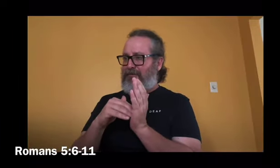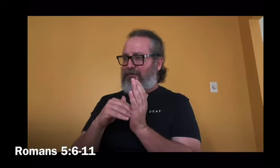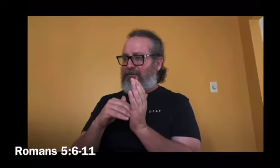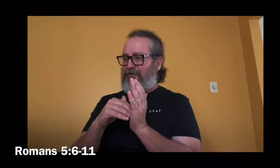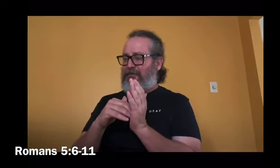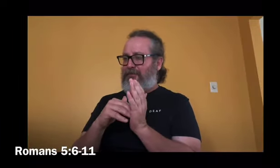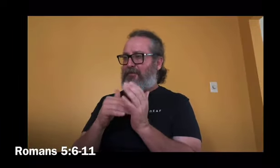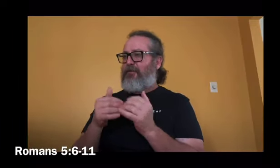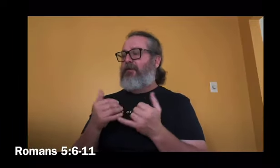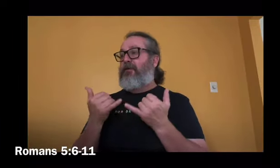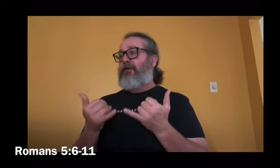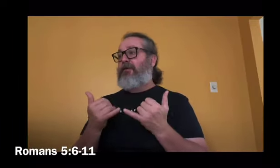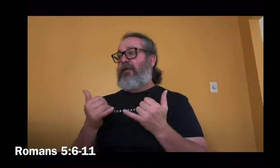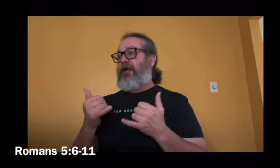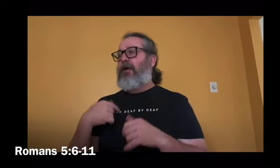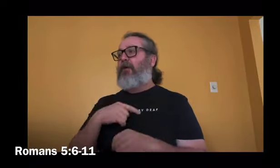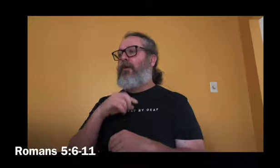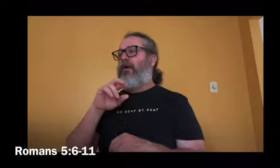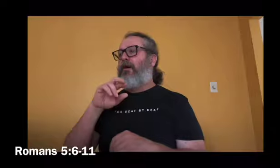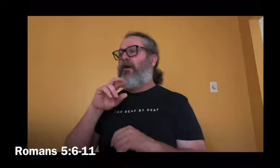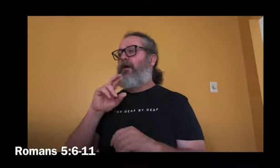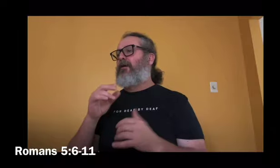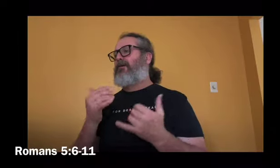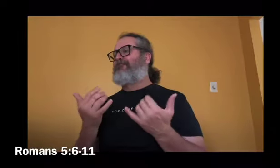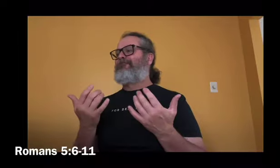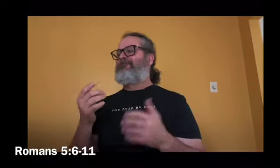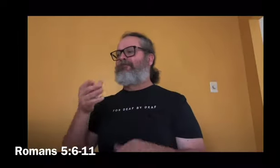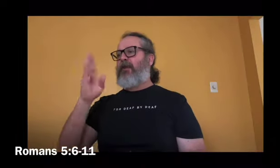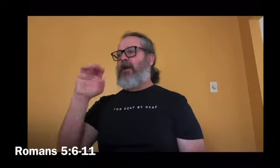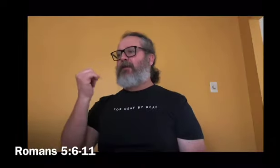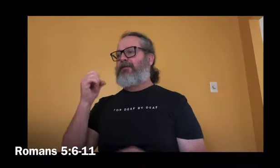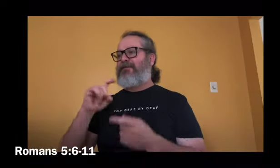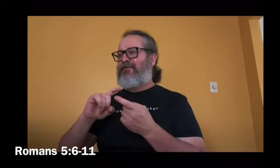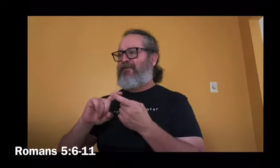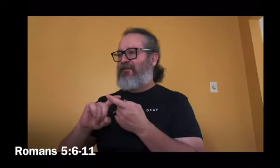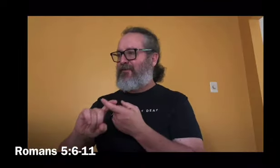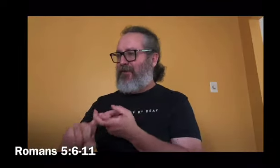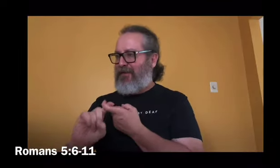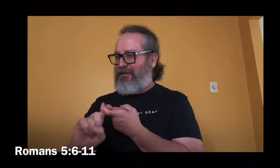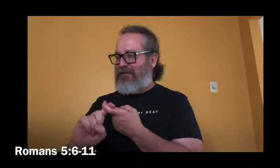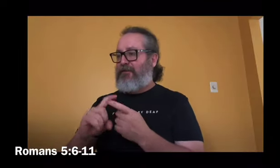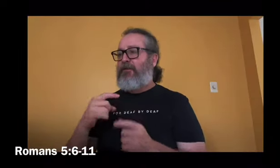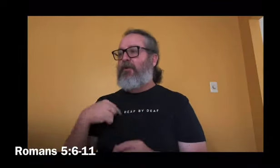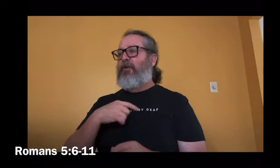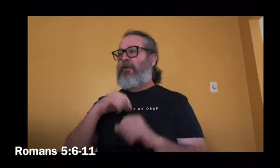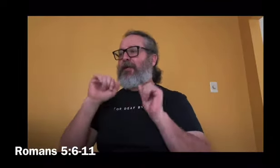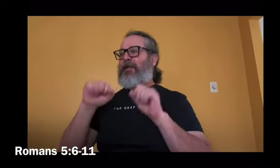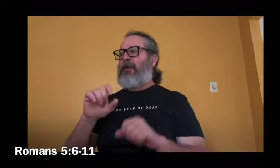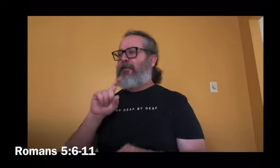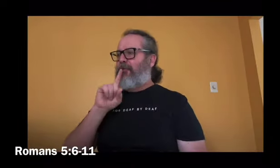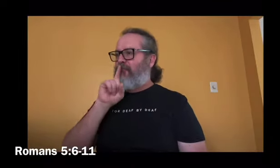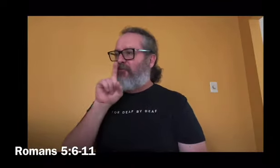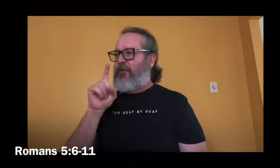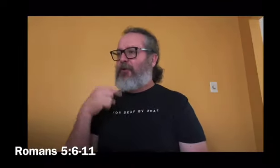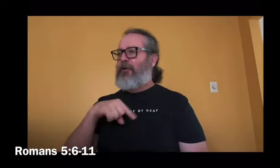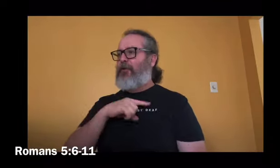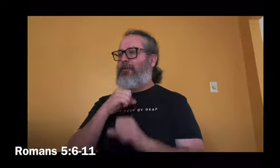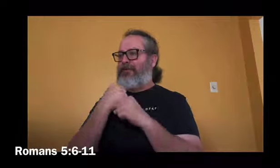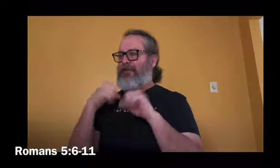to God through the death of his Son, how much more, once reconciled, will we be saved